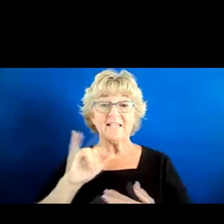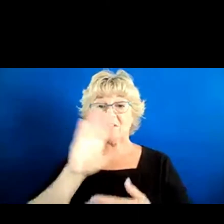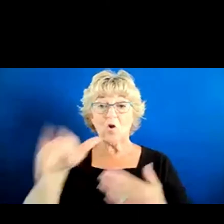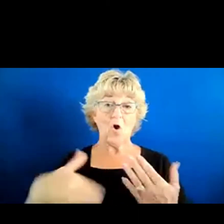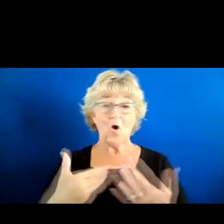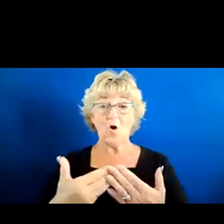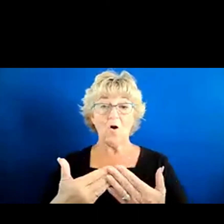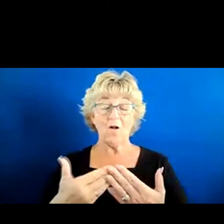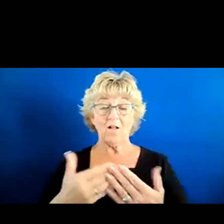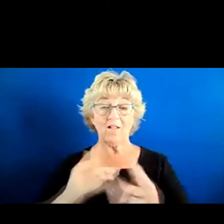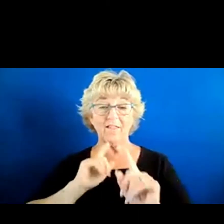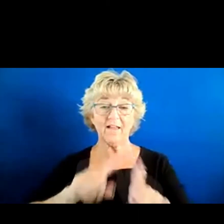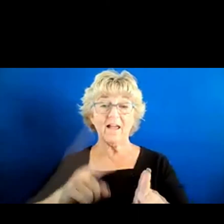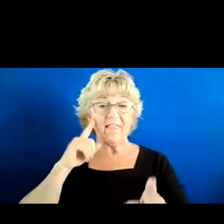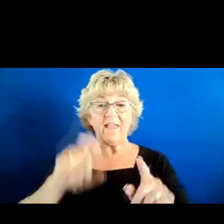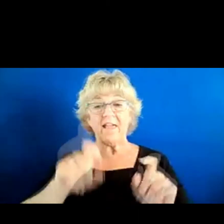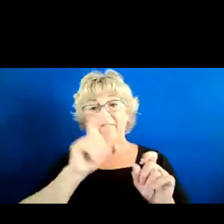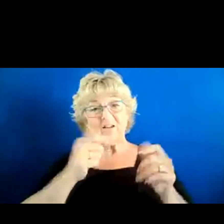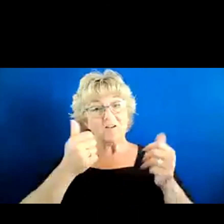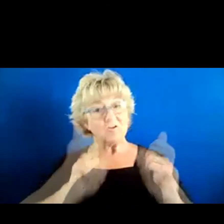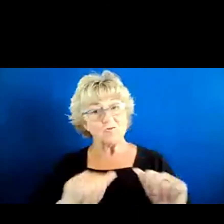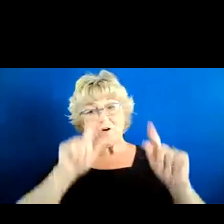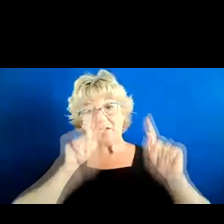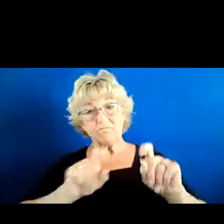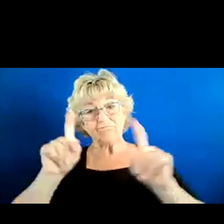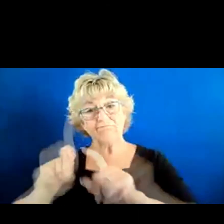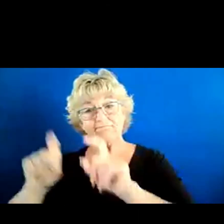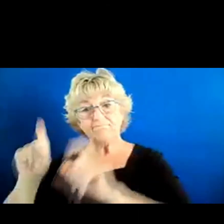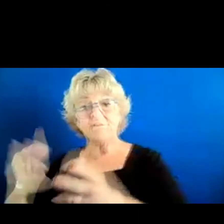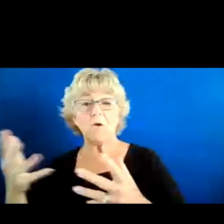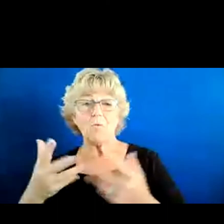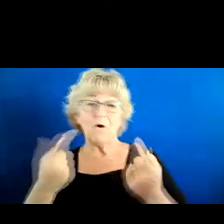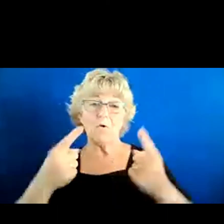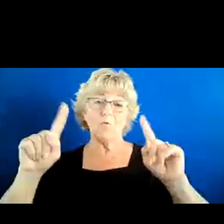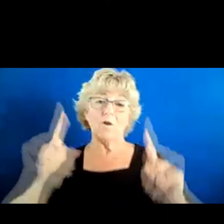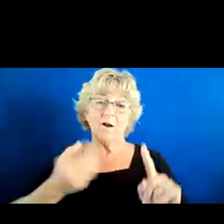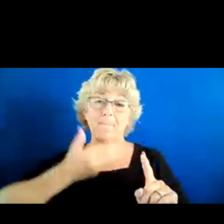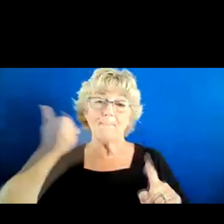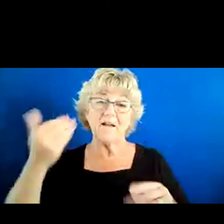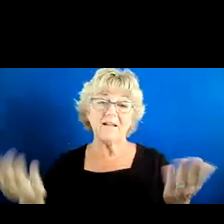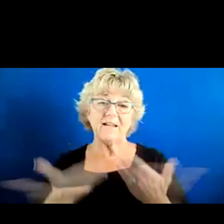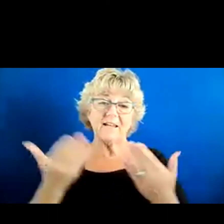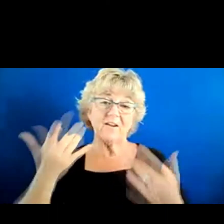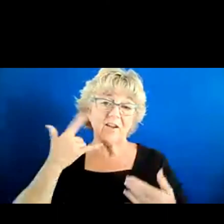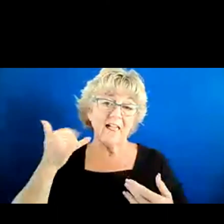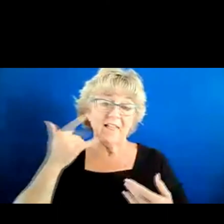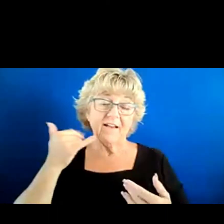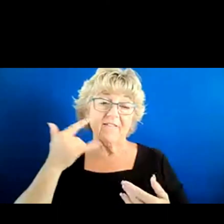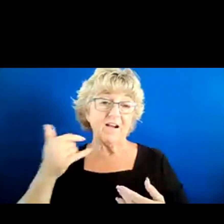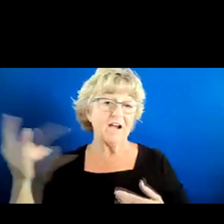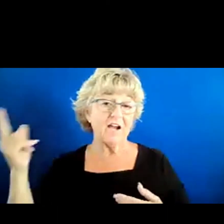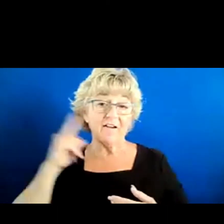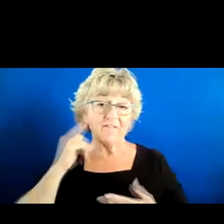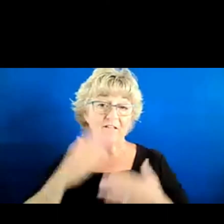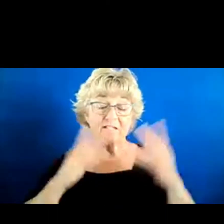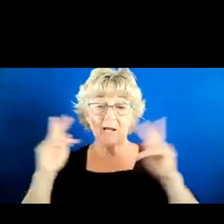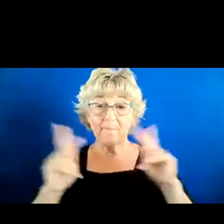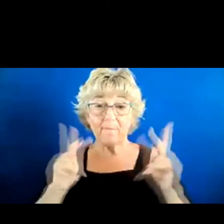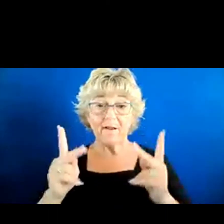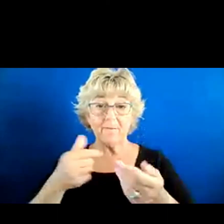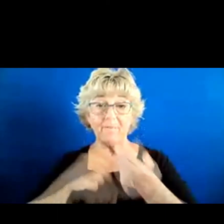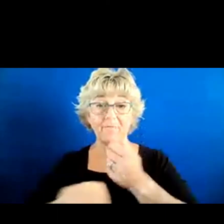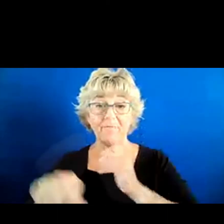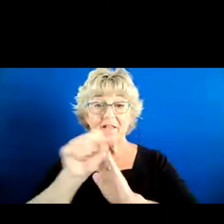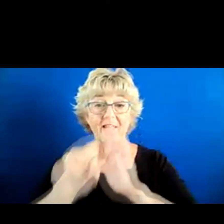think we have to try a lot of different things and figure out what's going to work best in California. I've heard some people argue that under our state